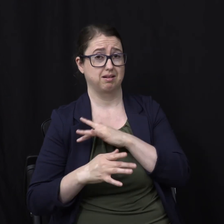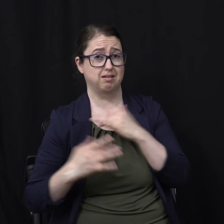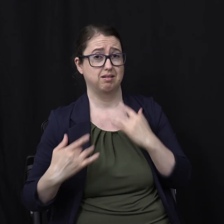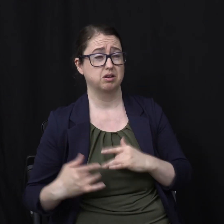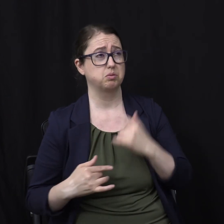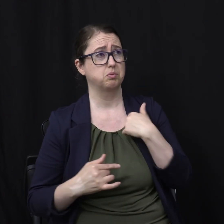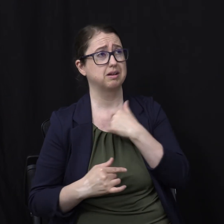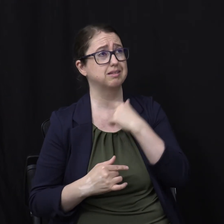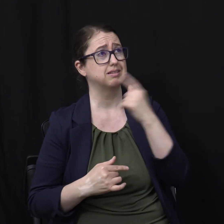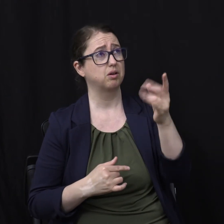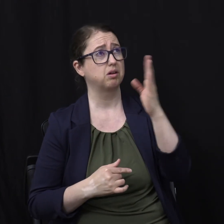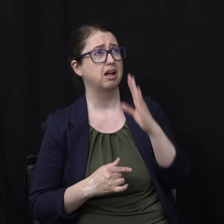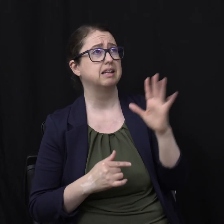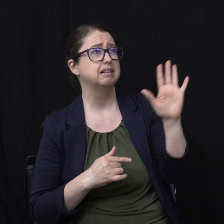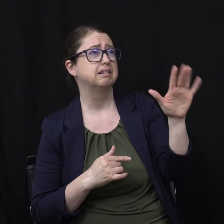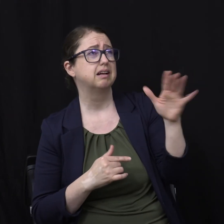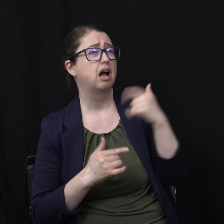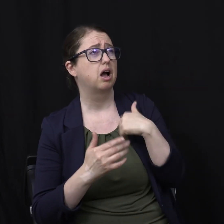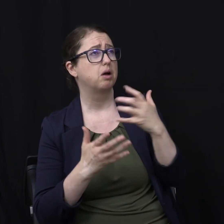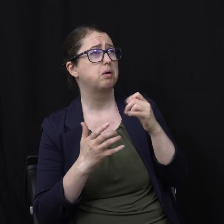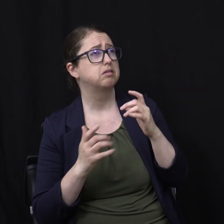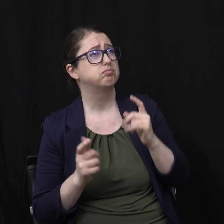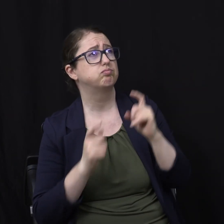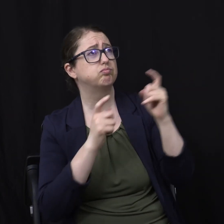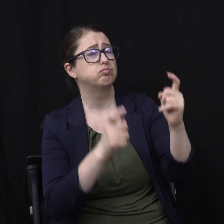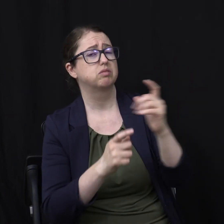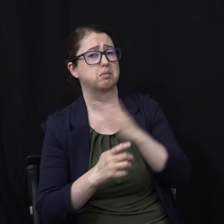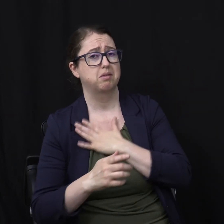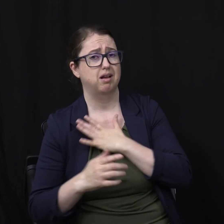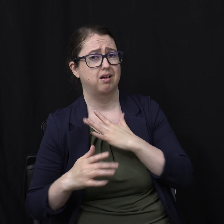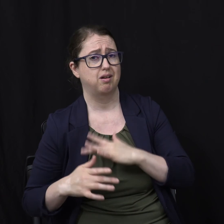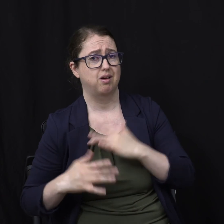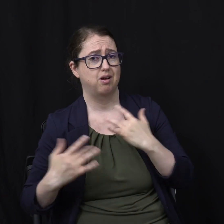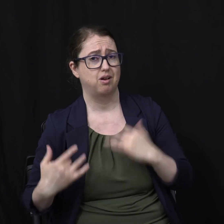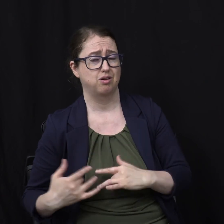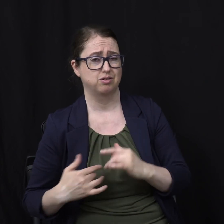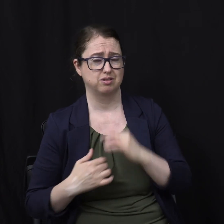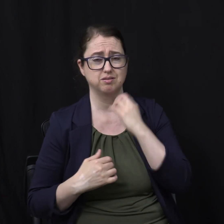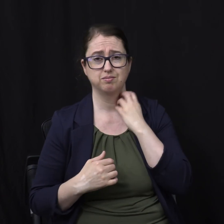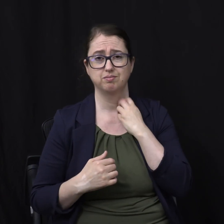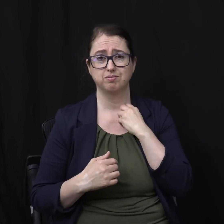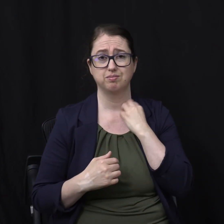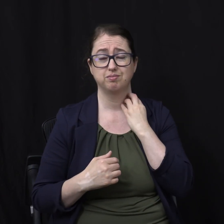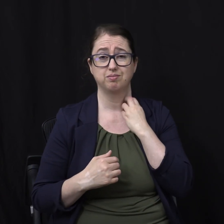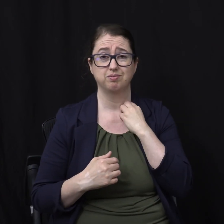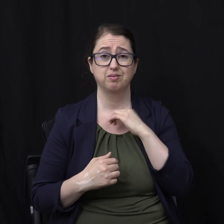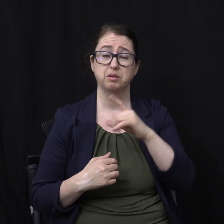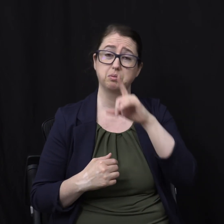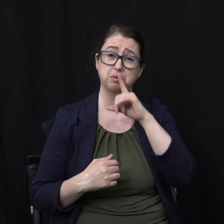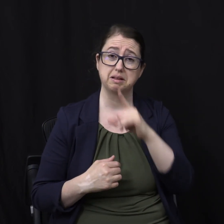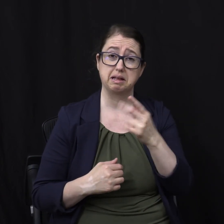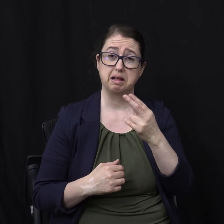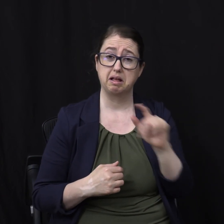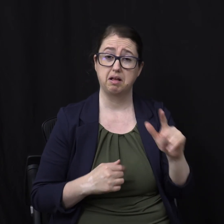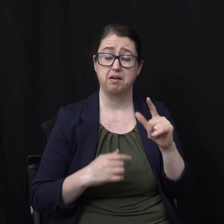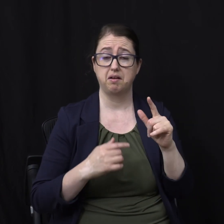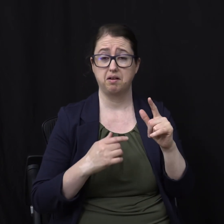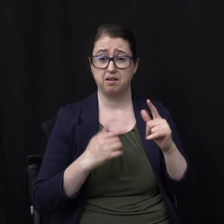want you To have my heart Because eternal existence In hell fire With a tormenting